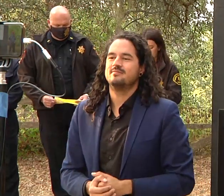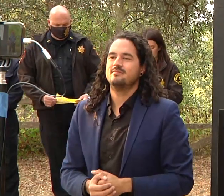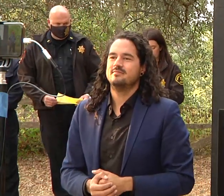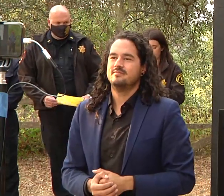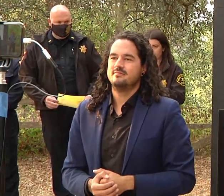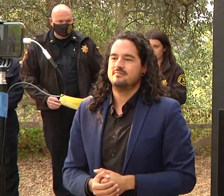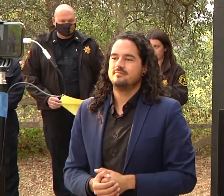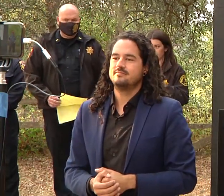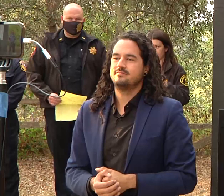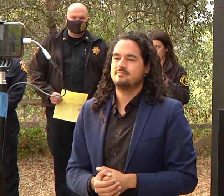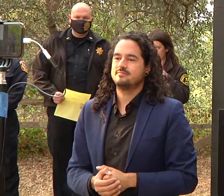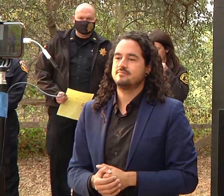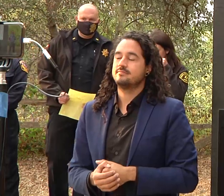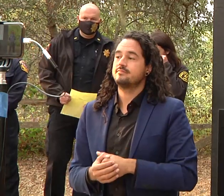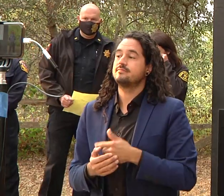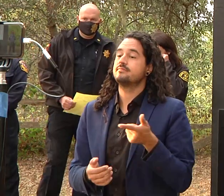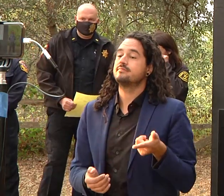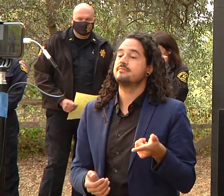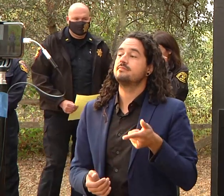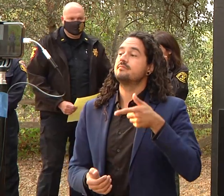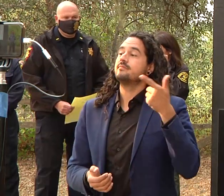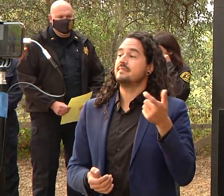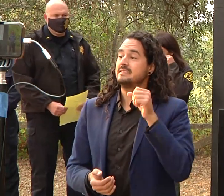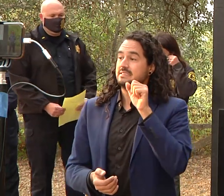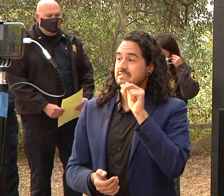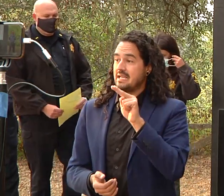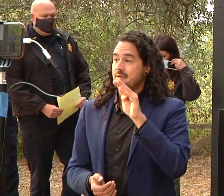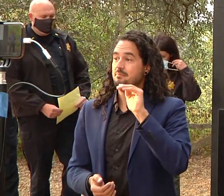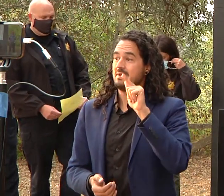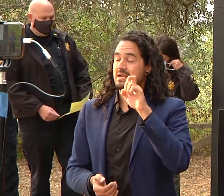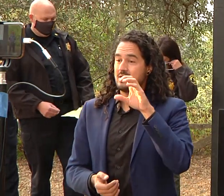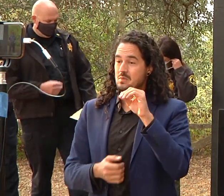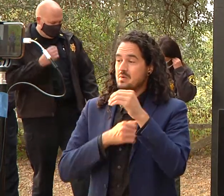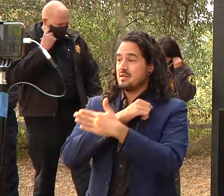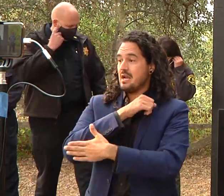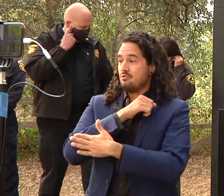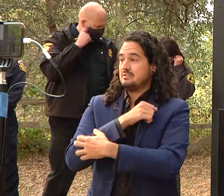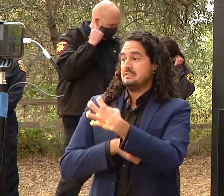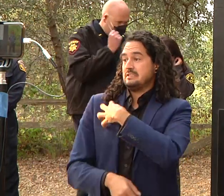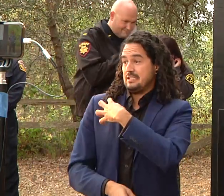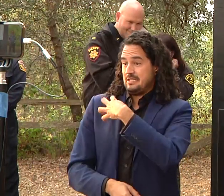speaking next from the san mateo county sheriff's office is lieutenant del porto